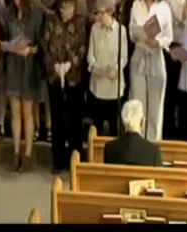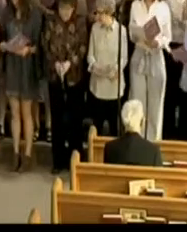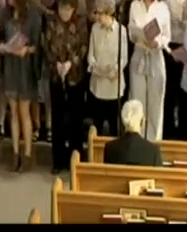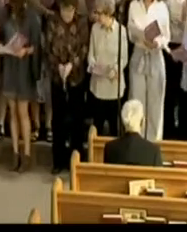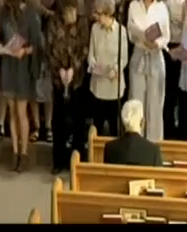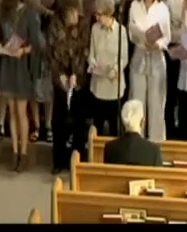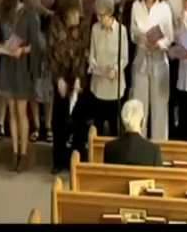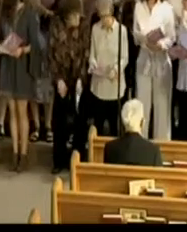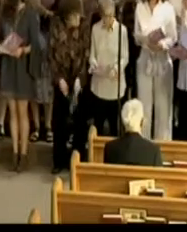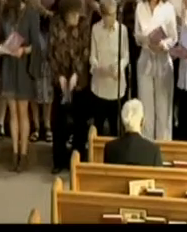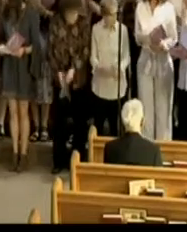The choir now